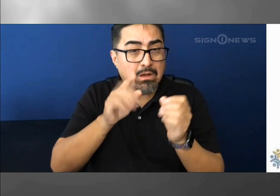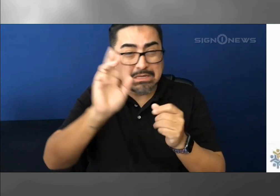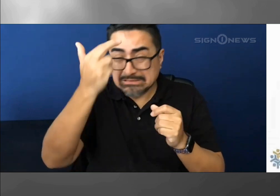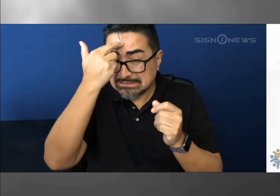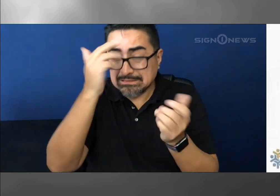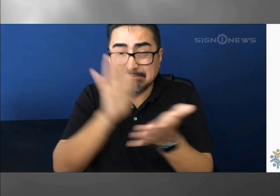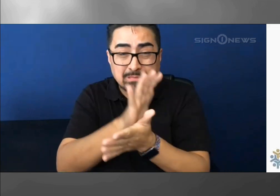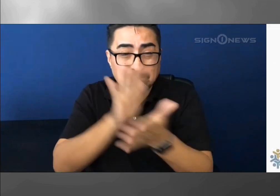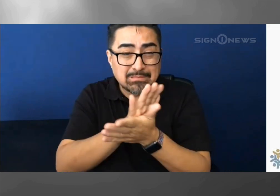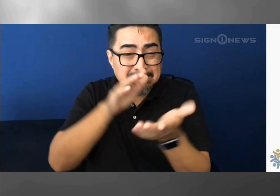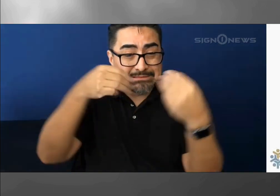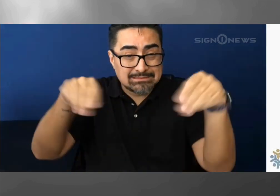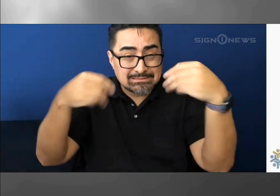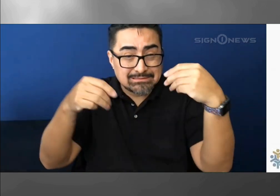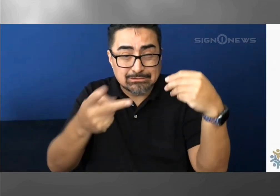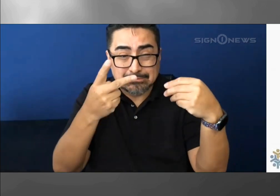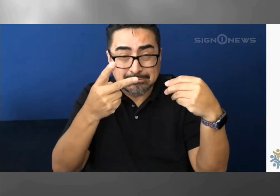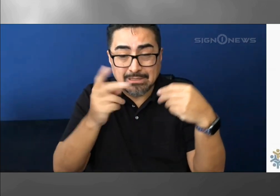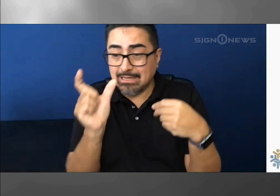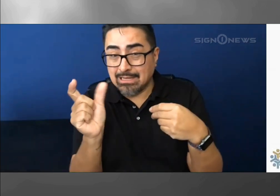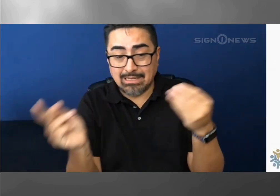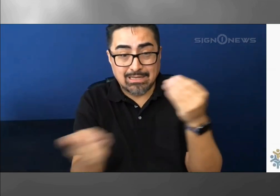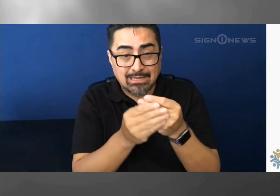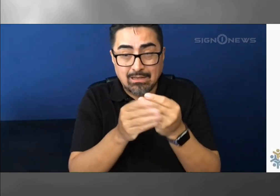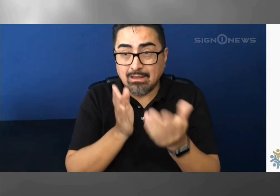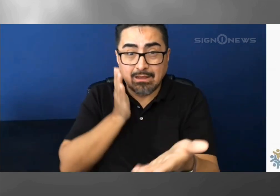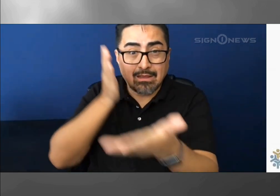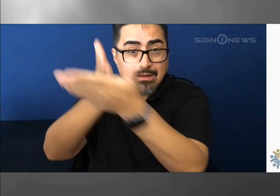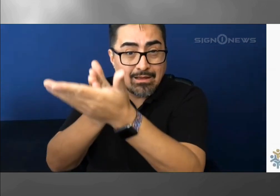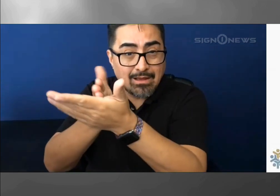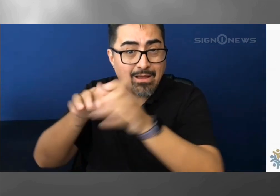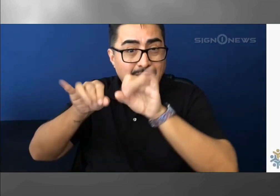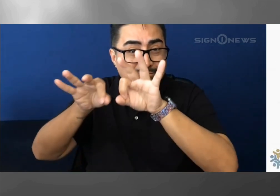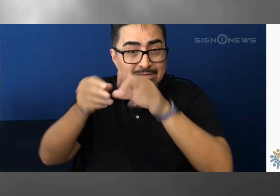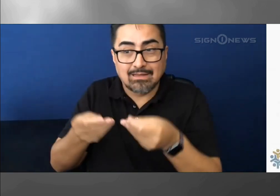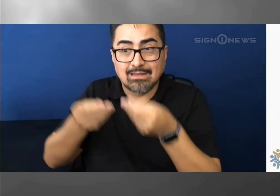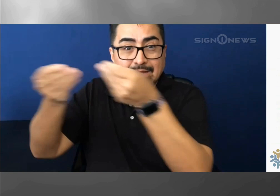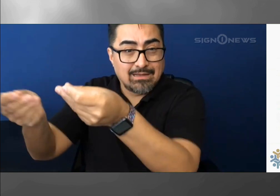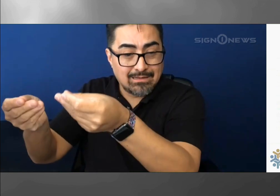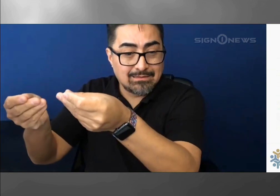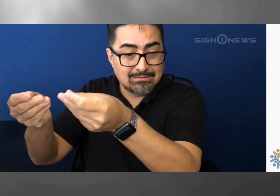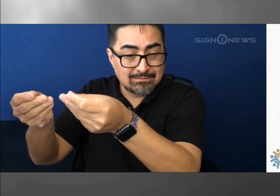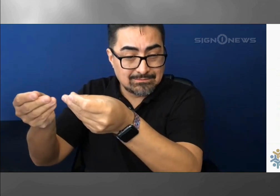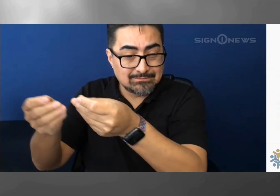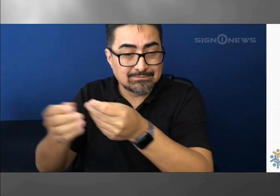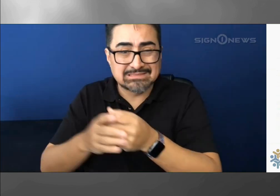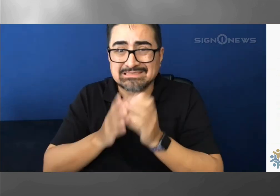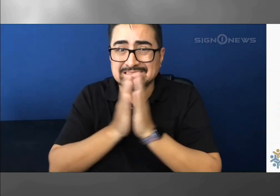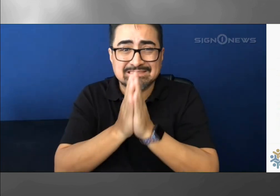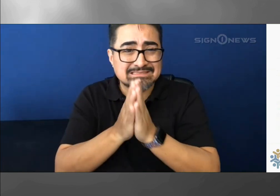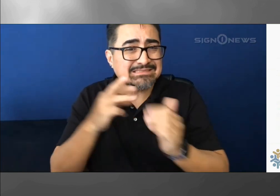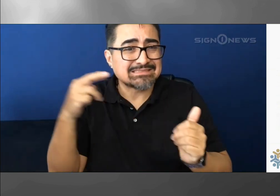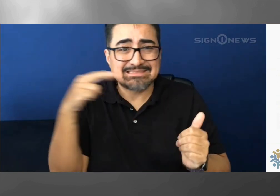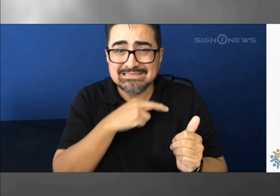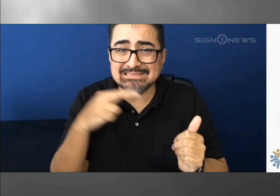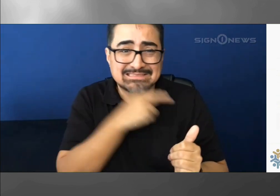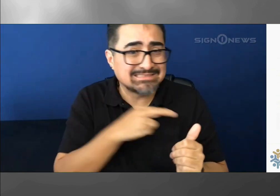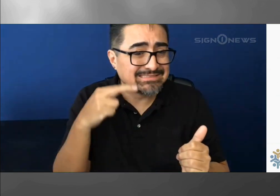election day is Tuesday. To find your board of election office in your county, Google board of